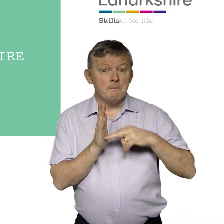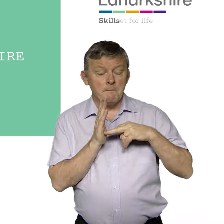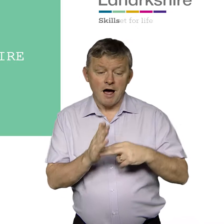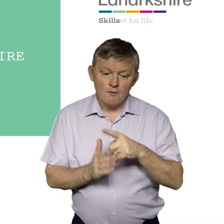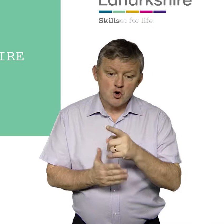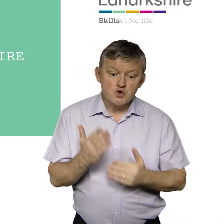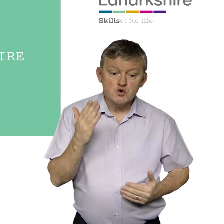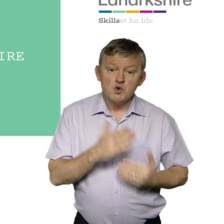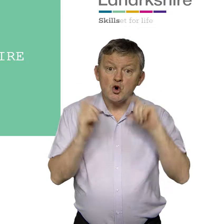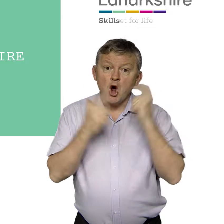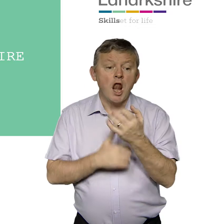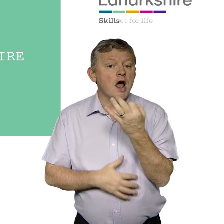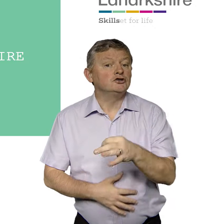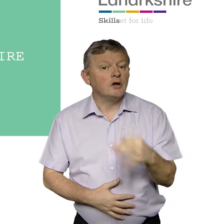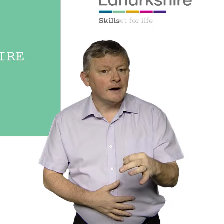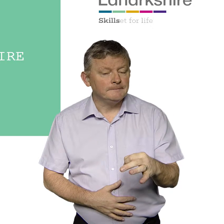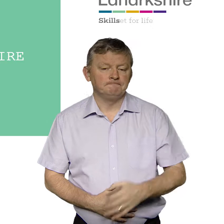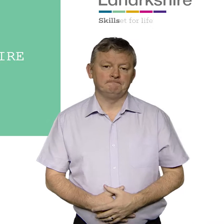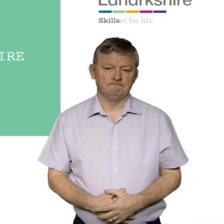BSL National Plan for New College Lanarkshire